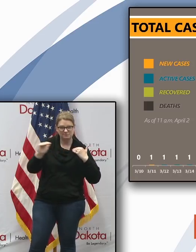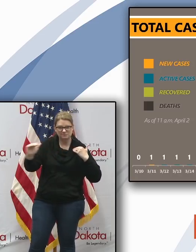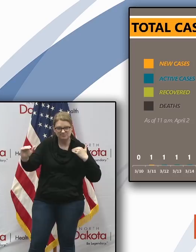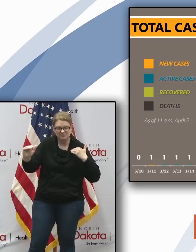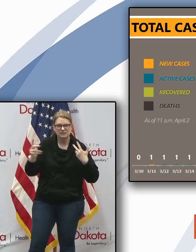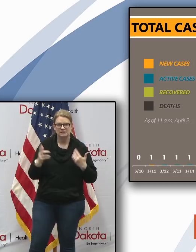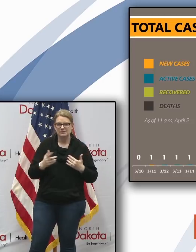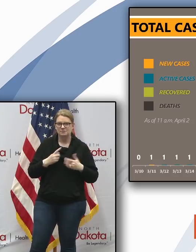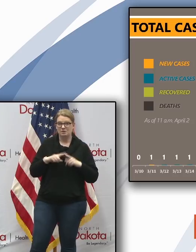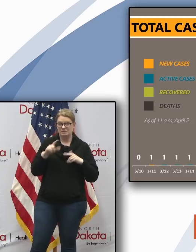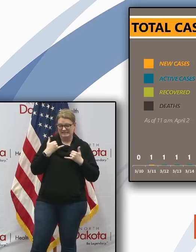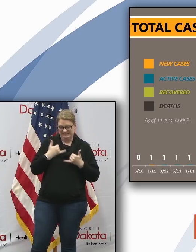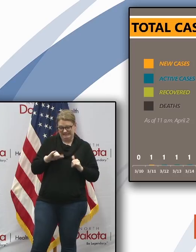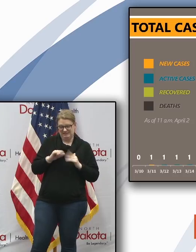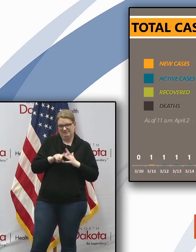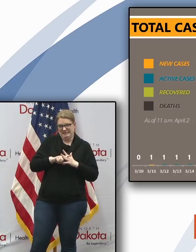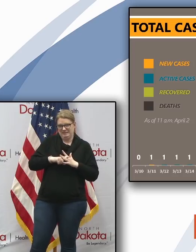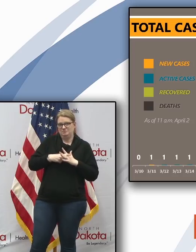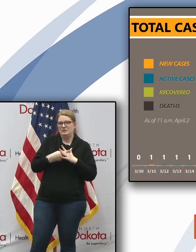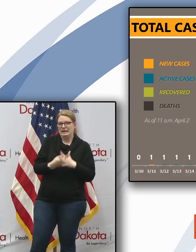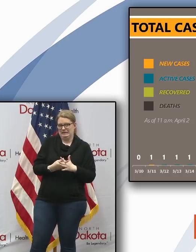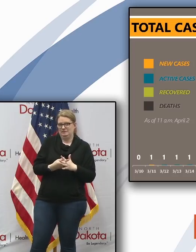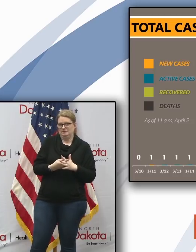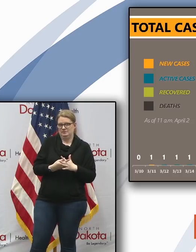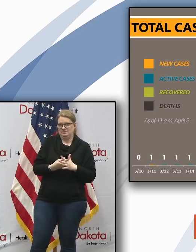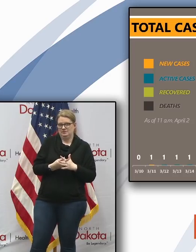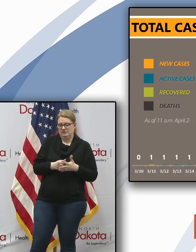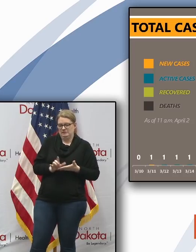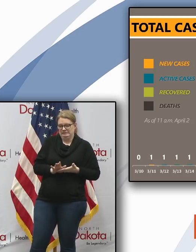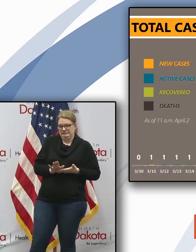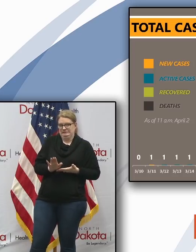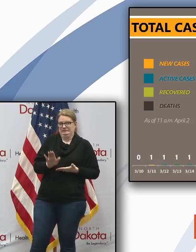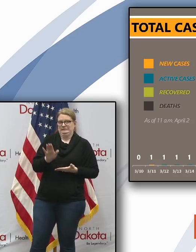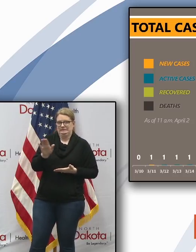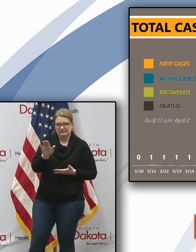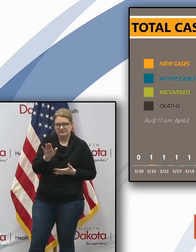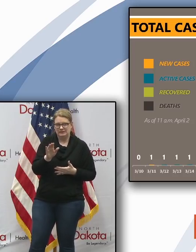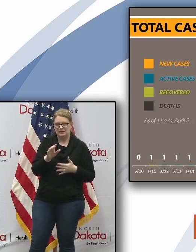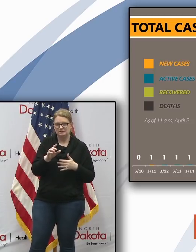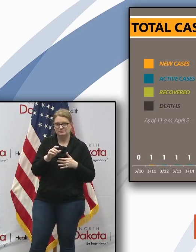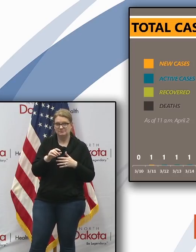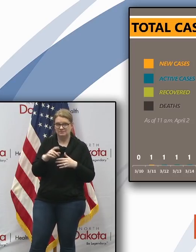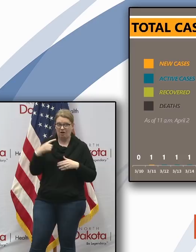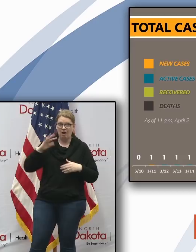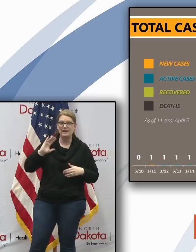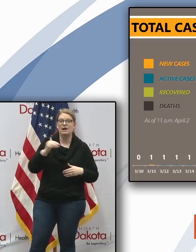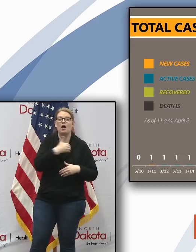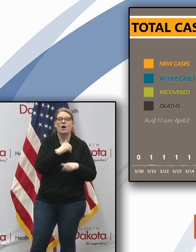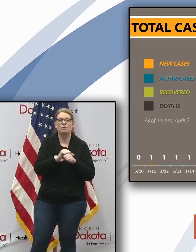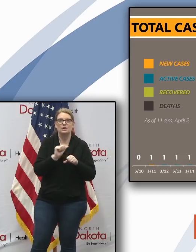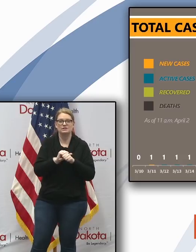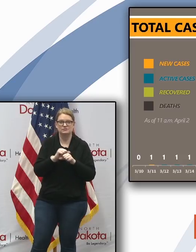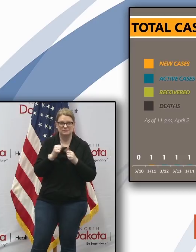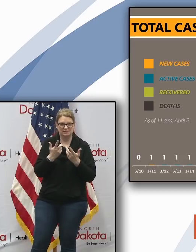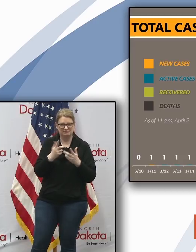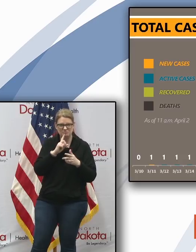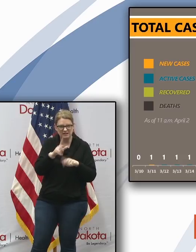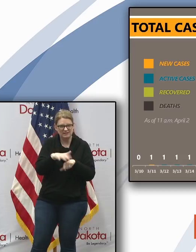still in the beginning stages of the work that we're doing to try to slow this slow this spread